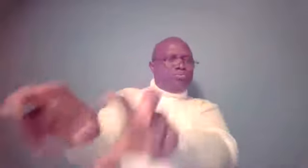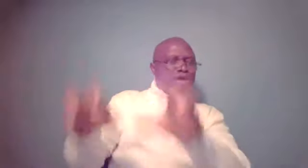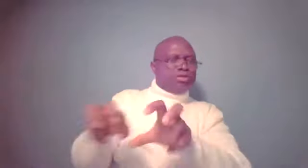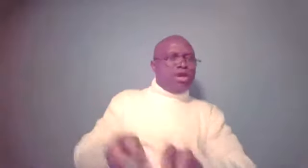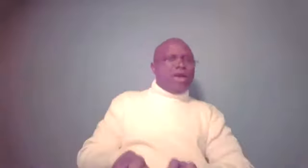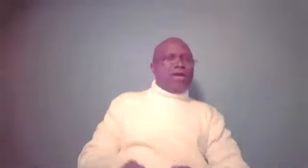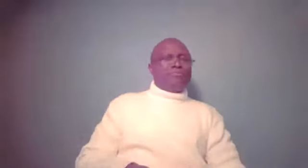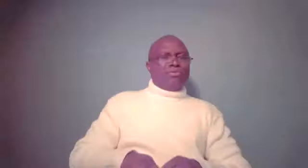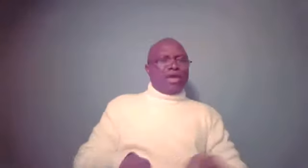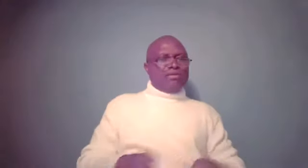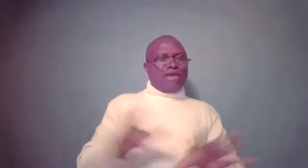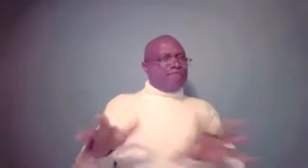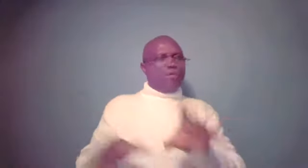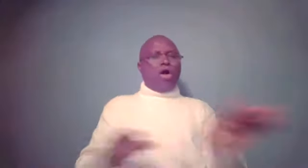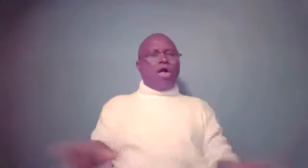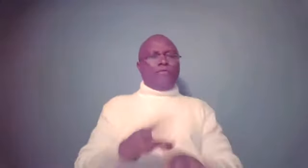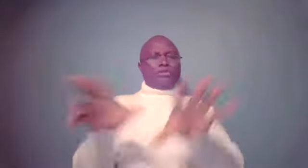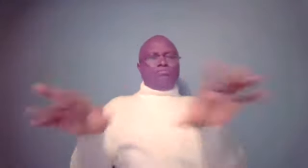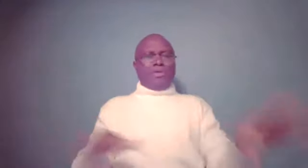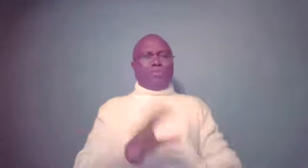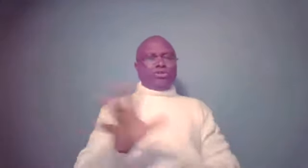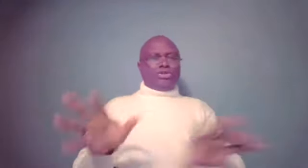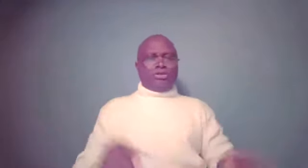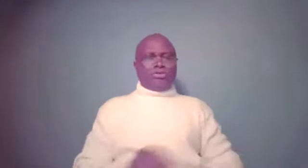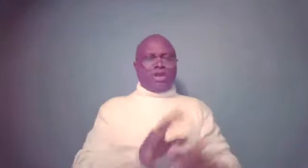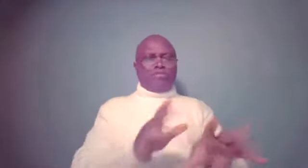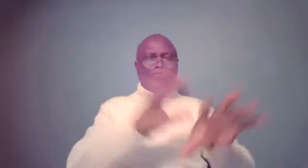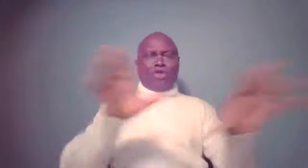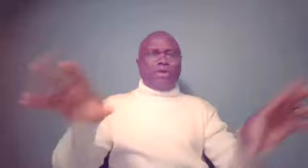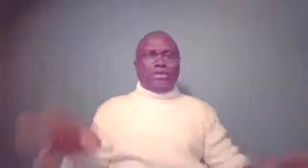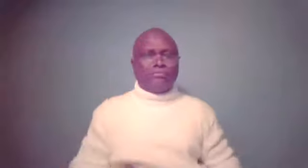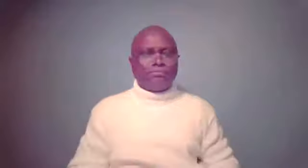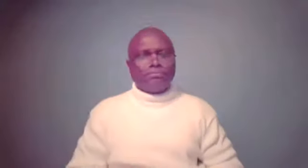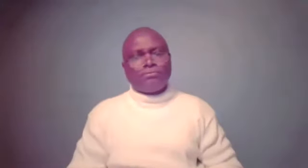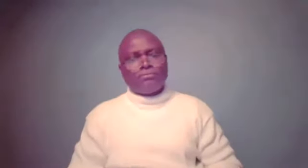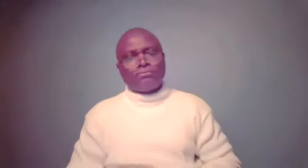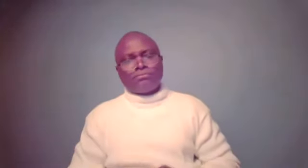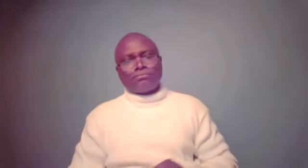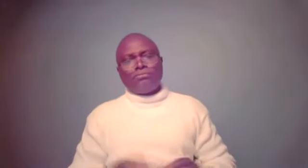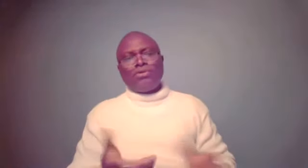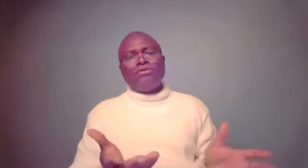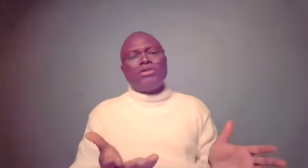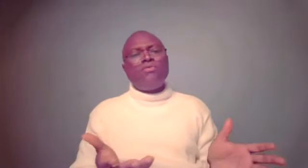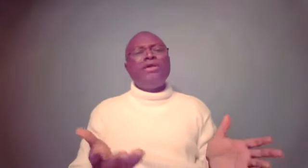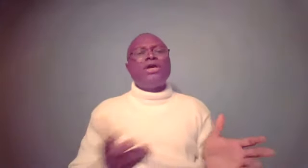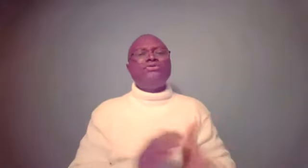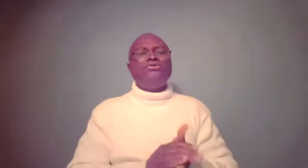brought here and gave him all these big positions. She gave him authority. See what he tried to do.